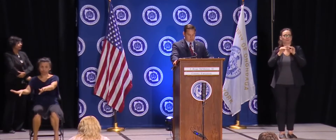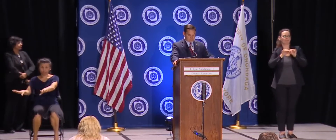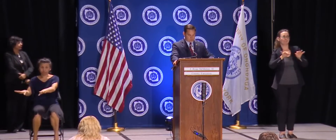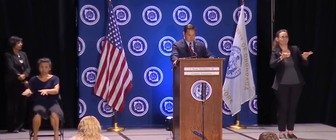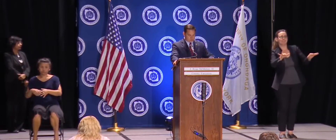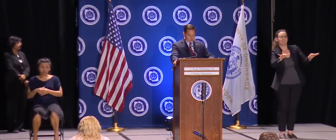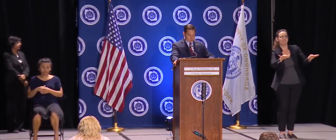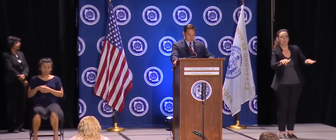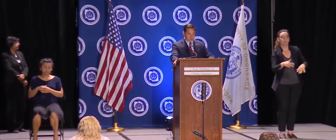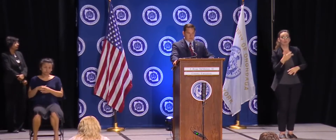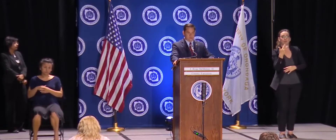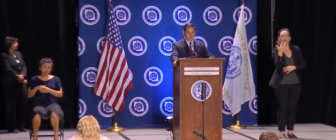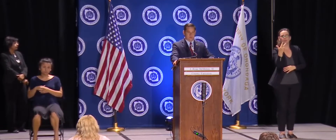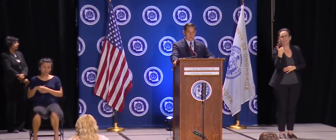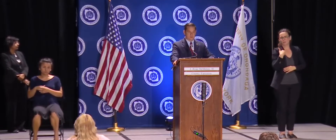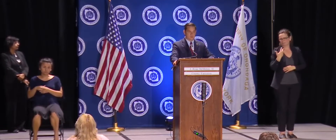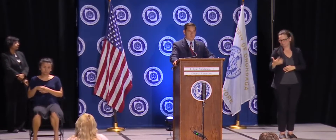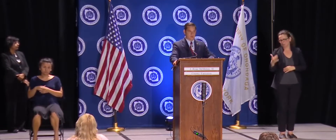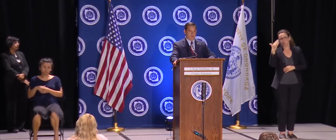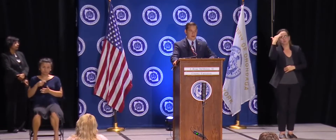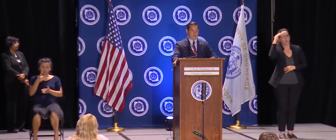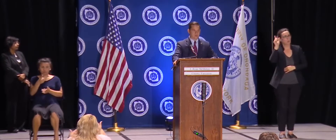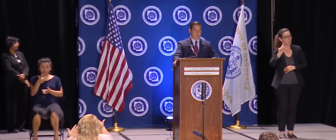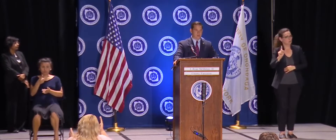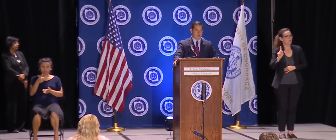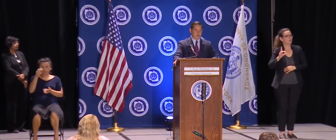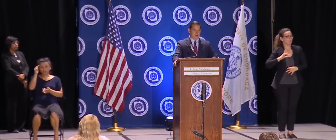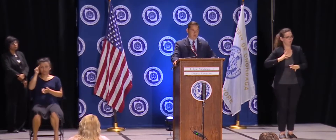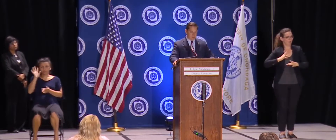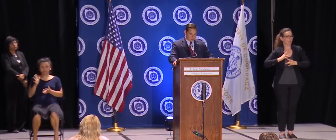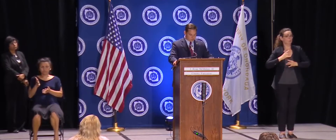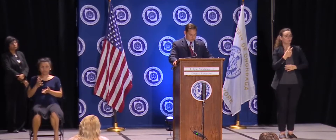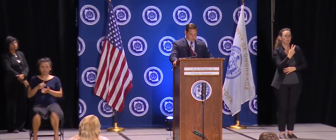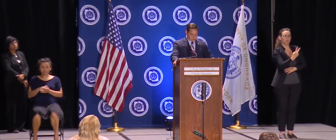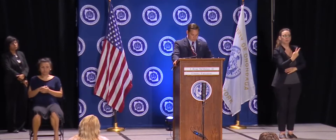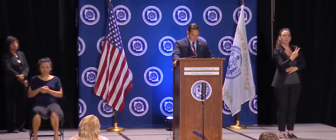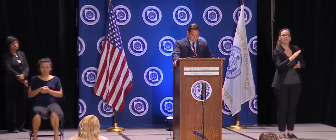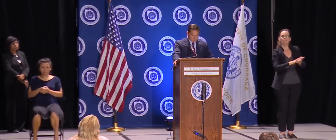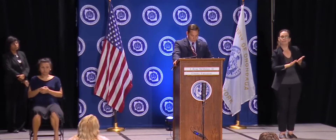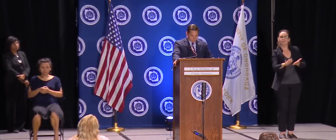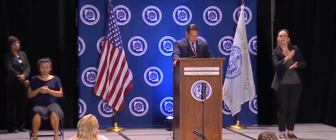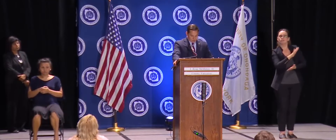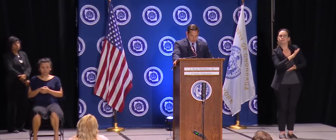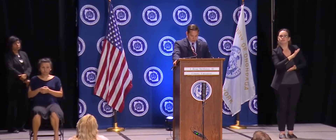of the cases related to college students.